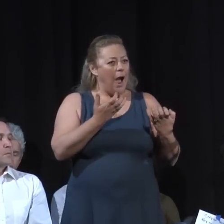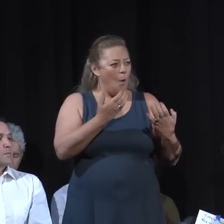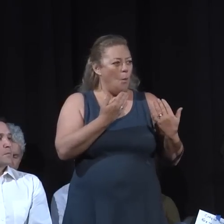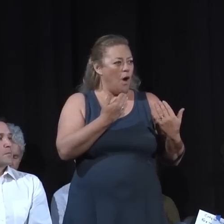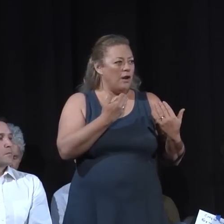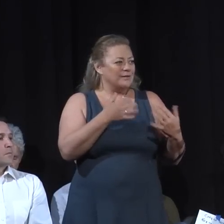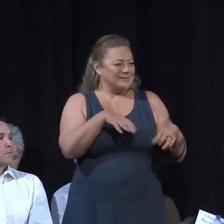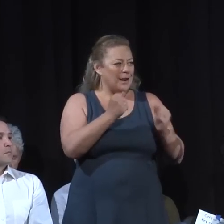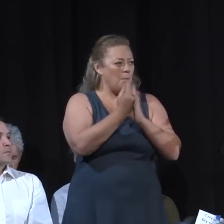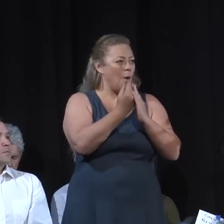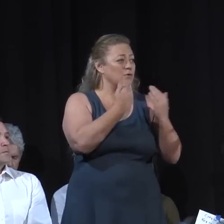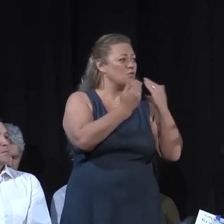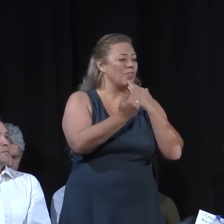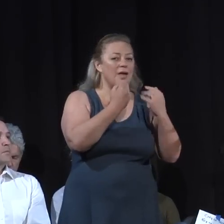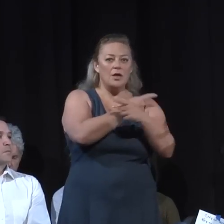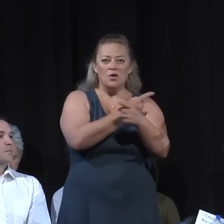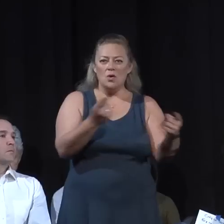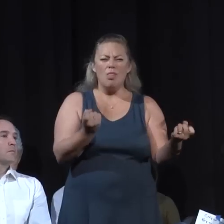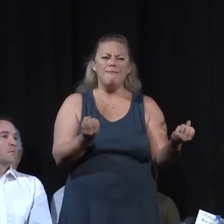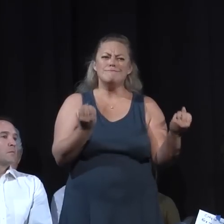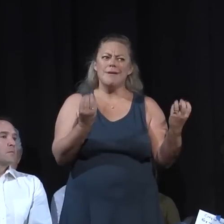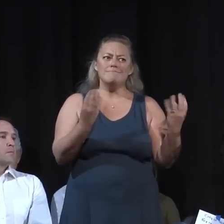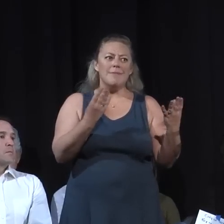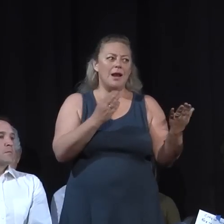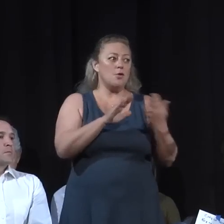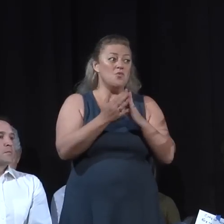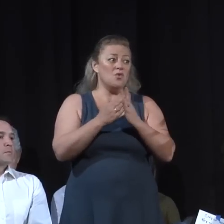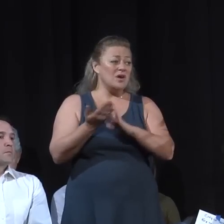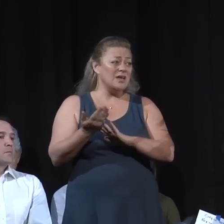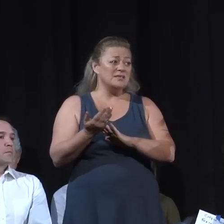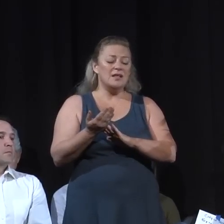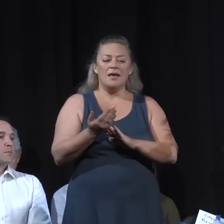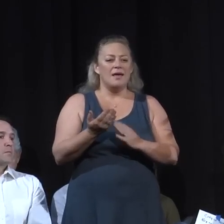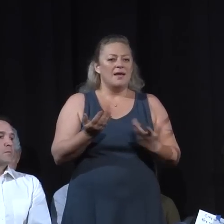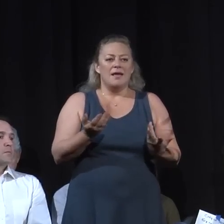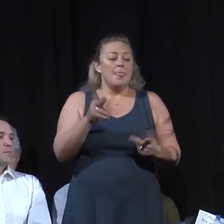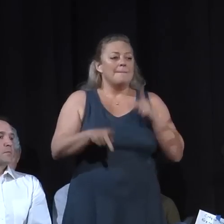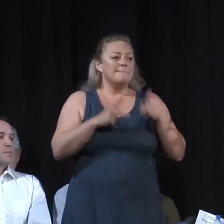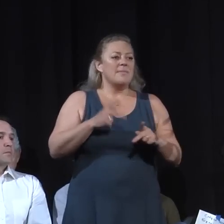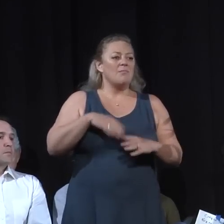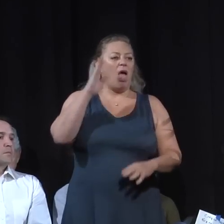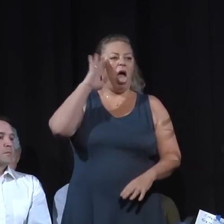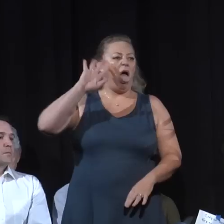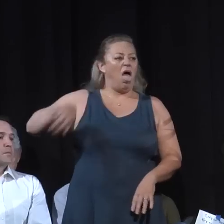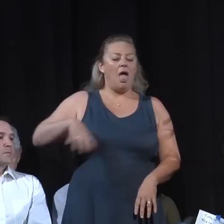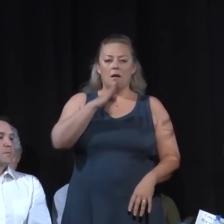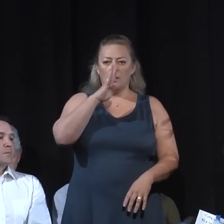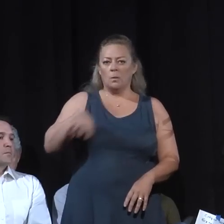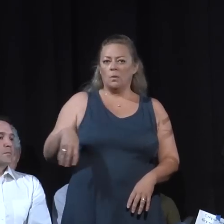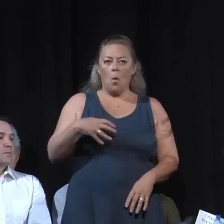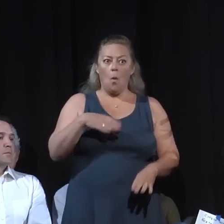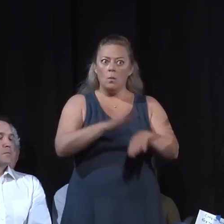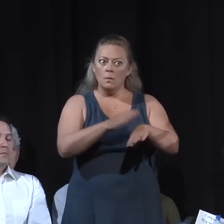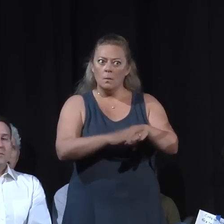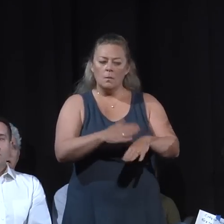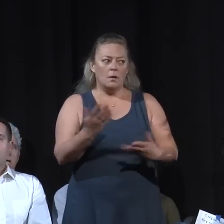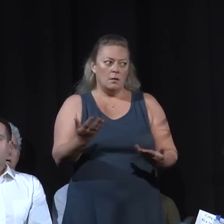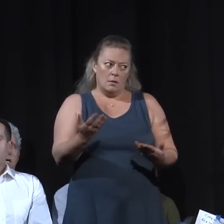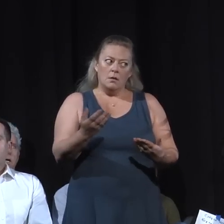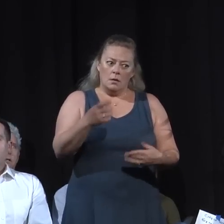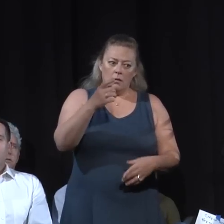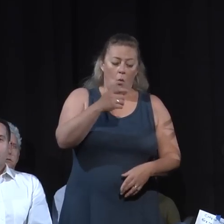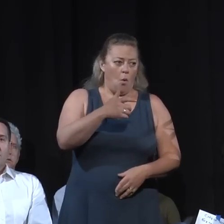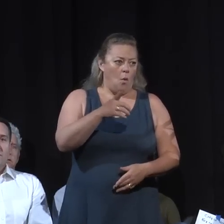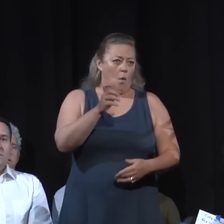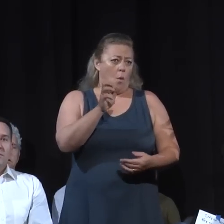There are many communities where the community didn't heed warnings. They didn't listen to their first responders. They didn't listen to the law enforcement